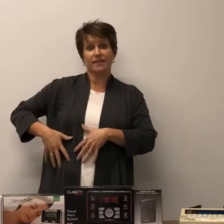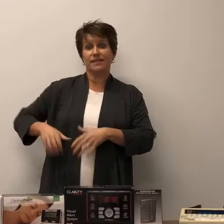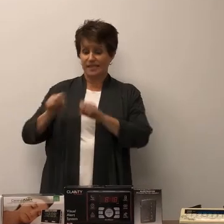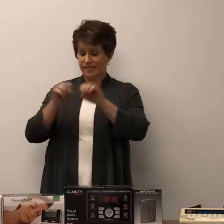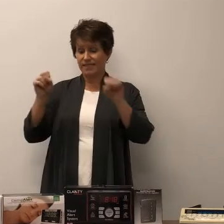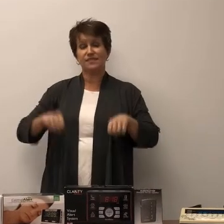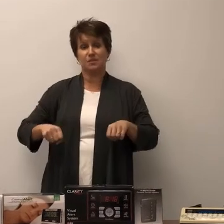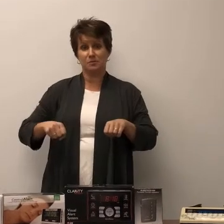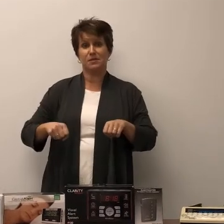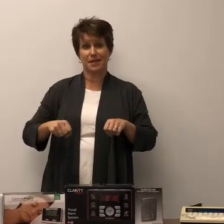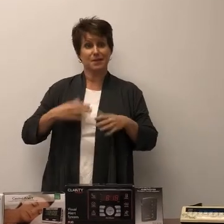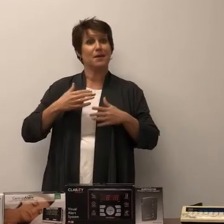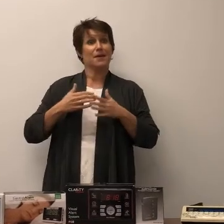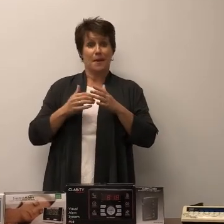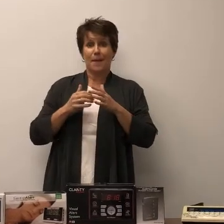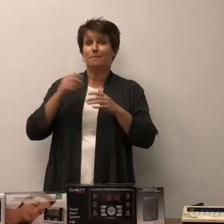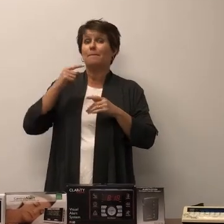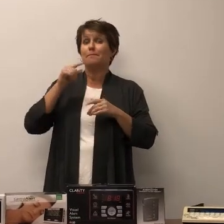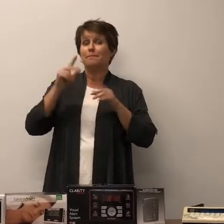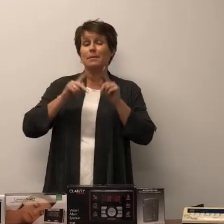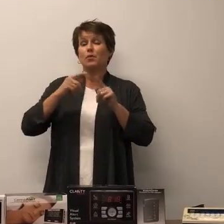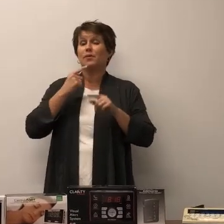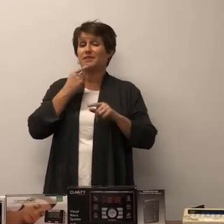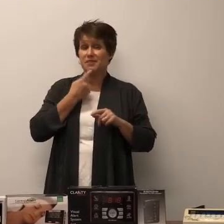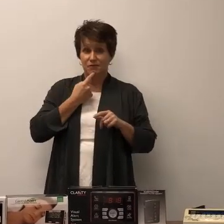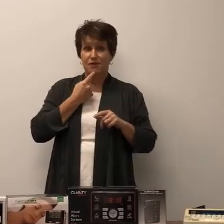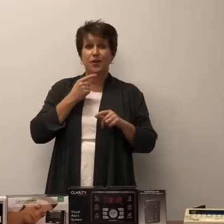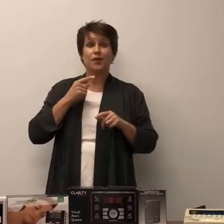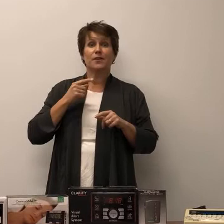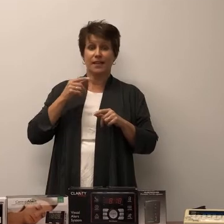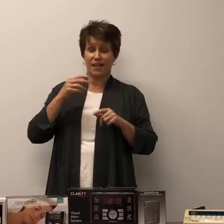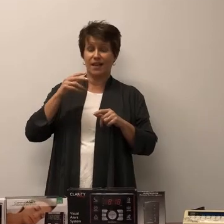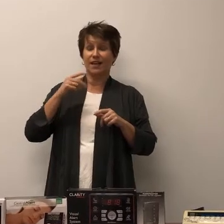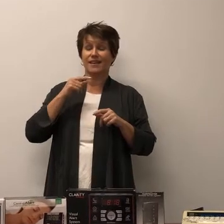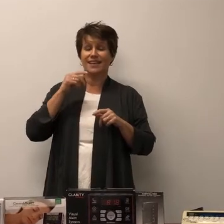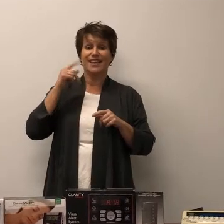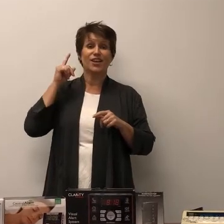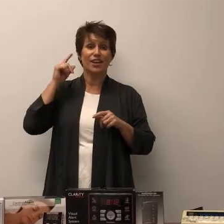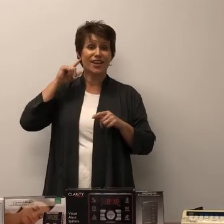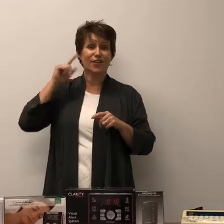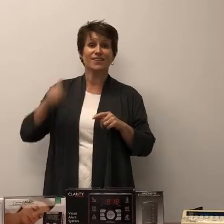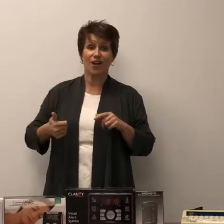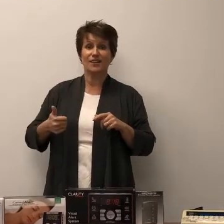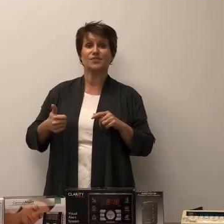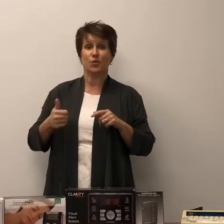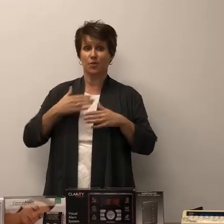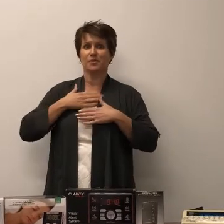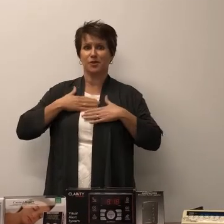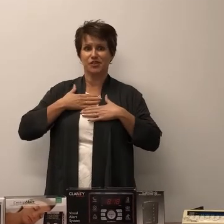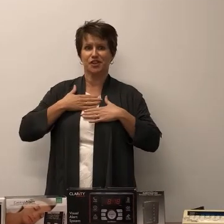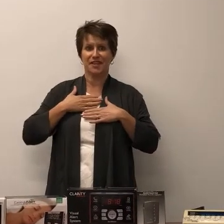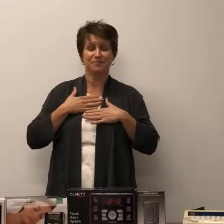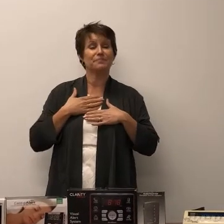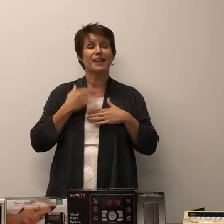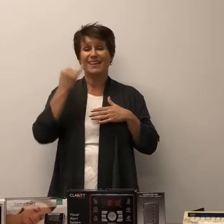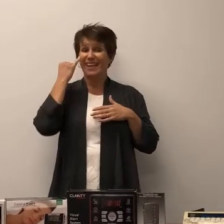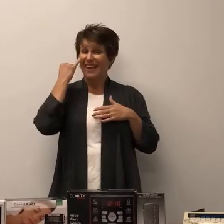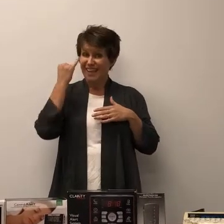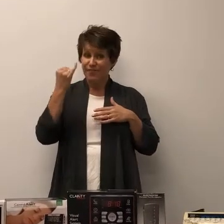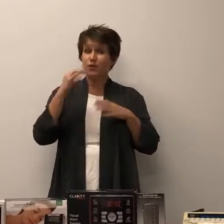systems that people with a severe hearing loss will appreciate. If